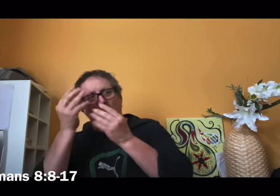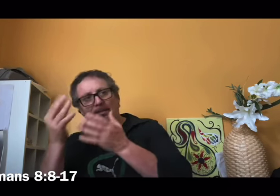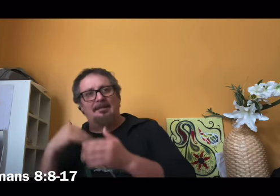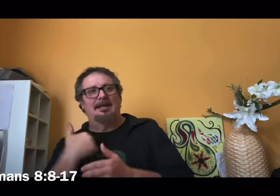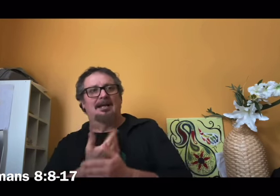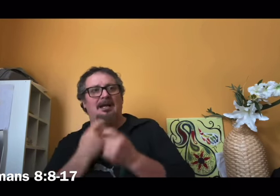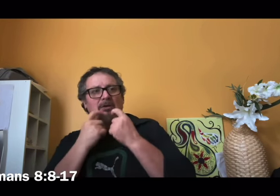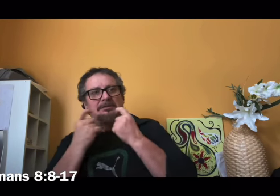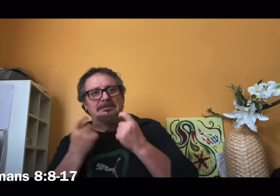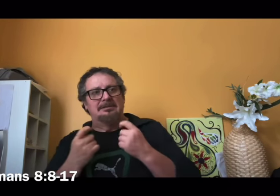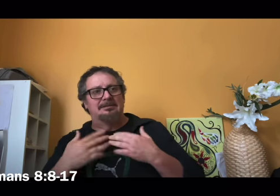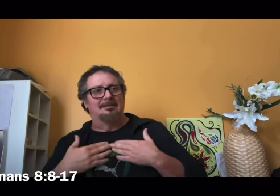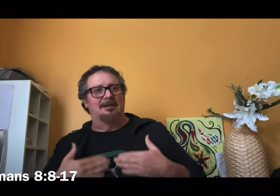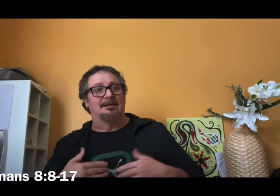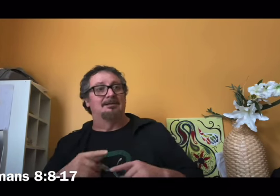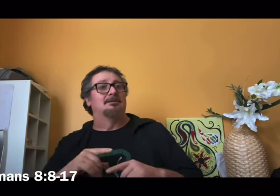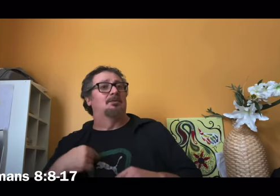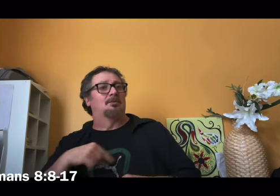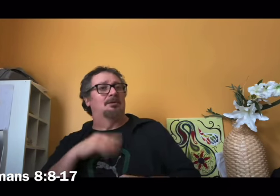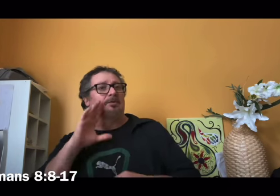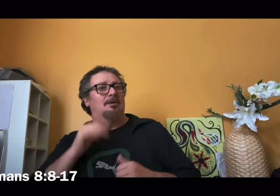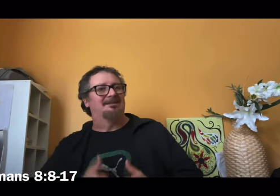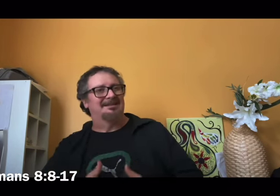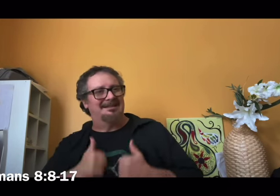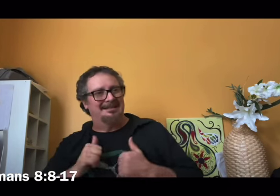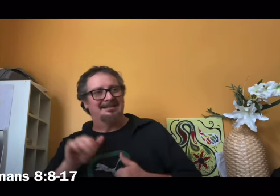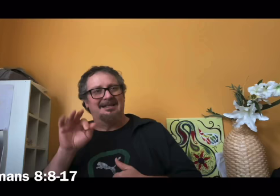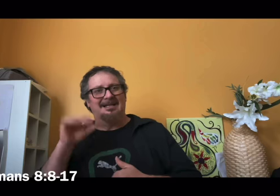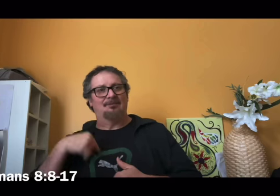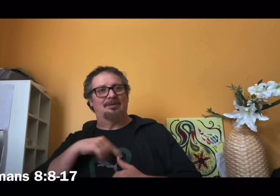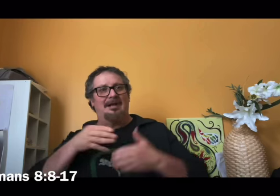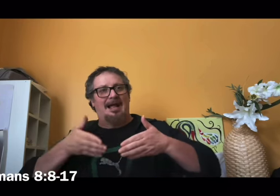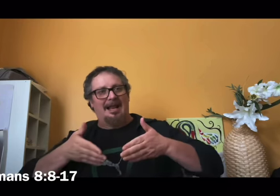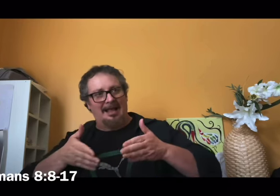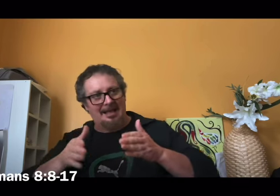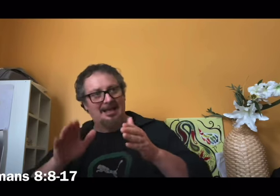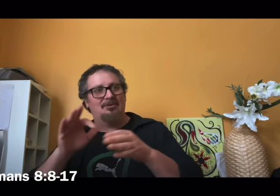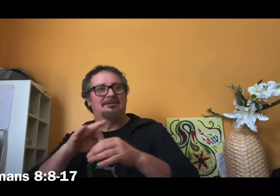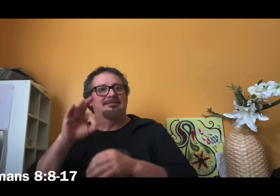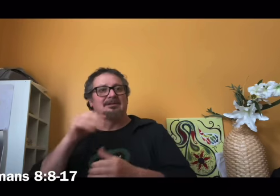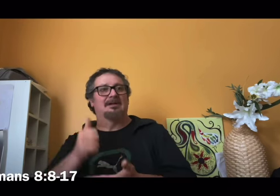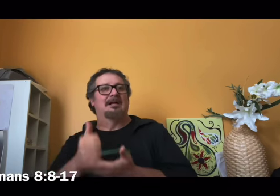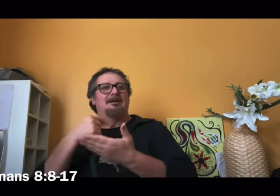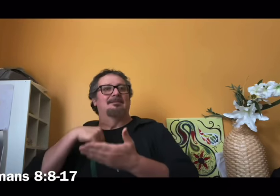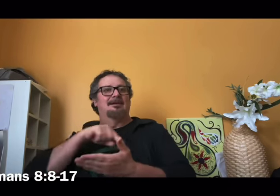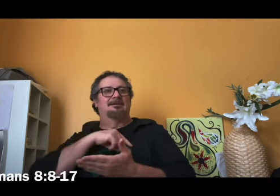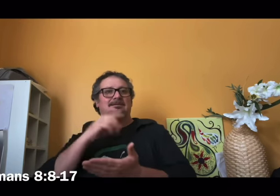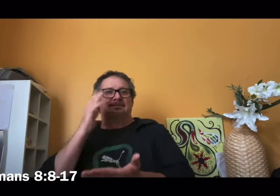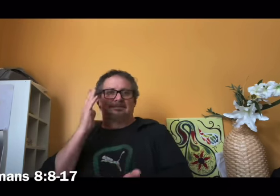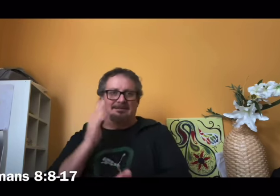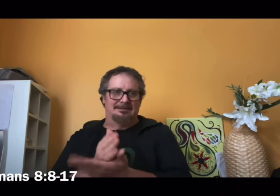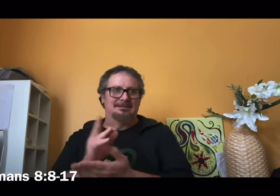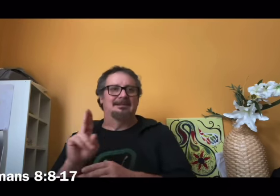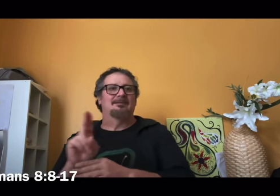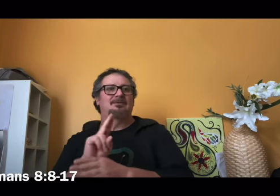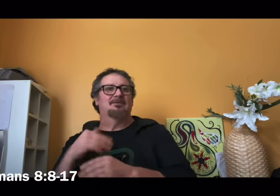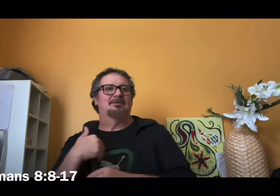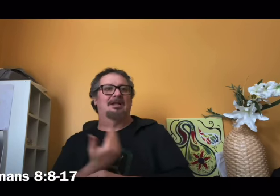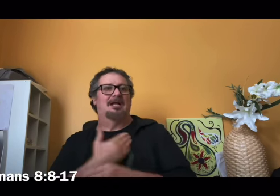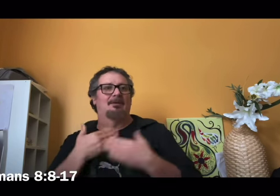if you live according to the flesh you will die but if the spirit you put to death the deeds of the body